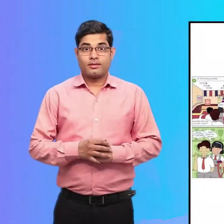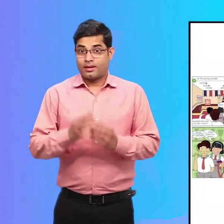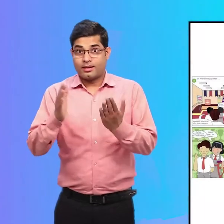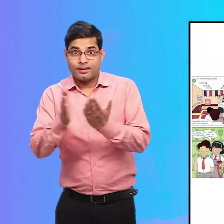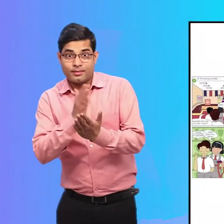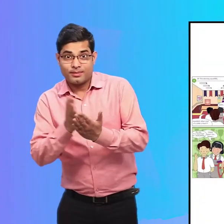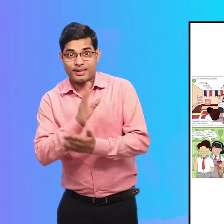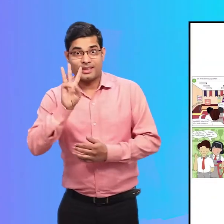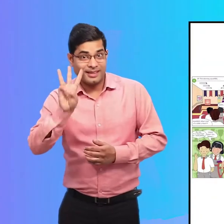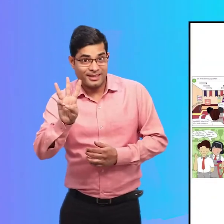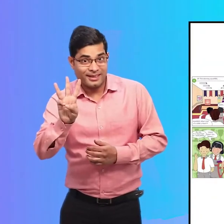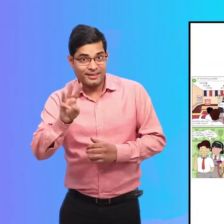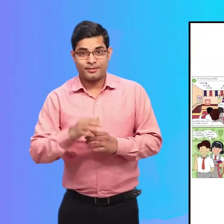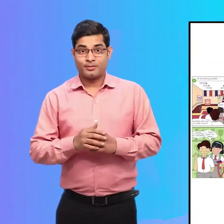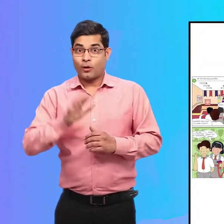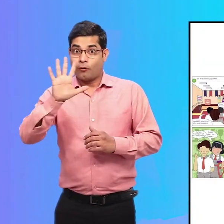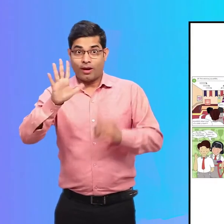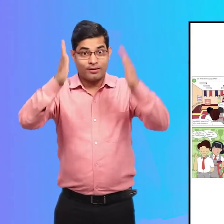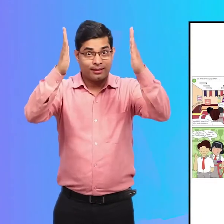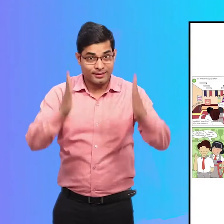Page 3, Frame 5